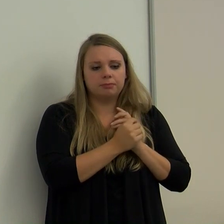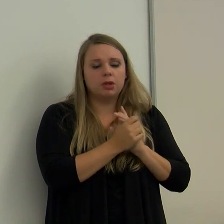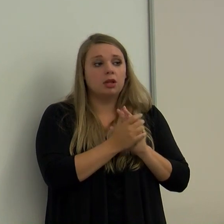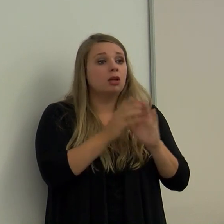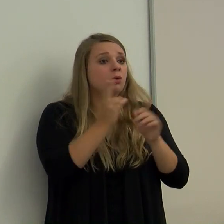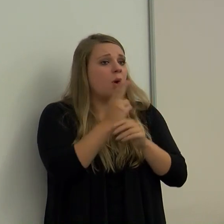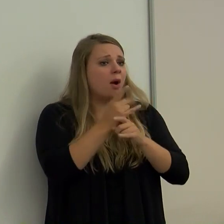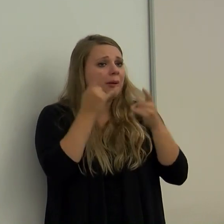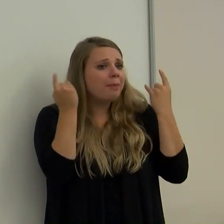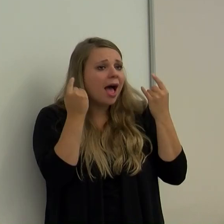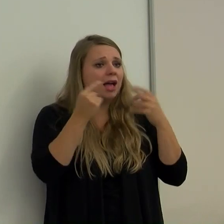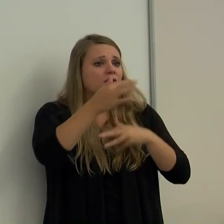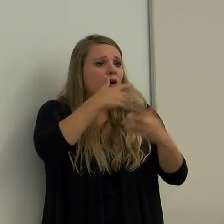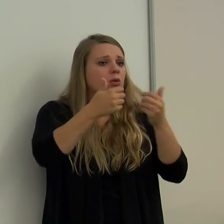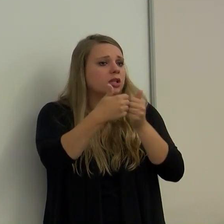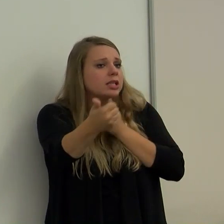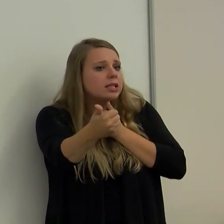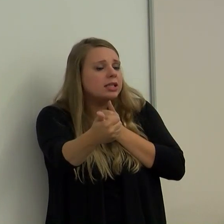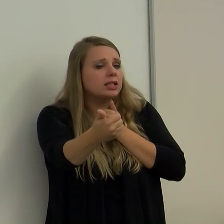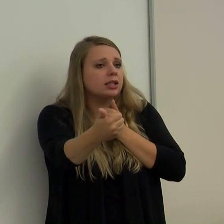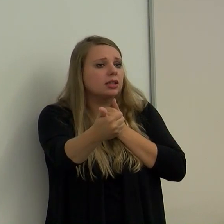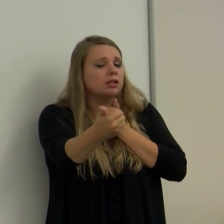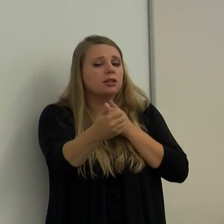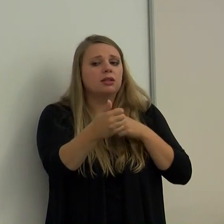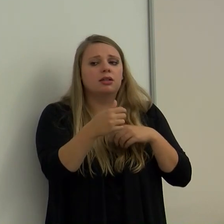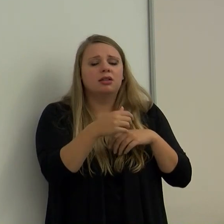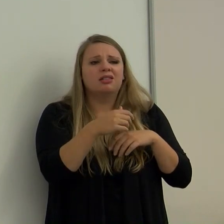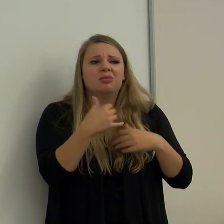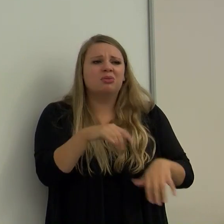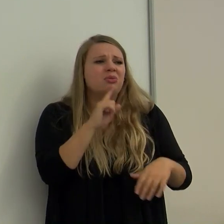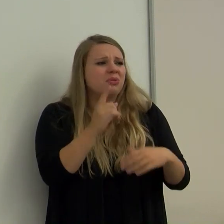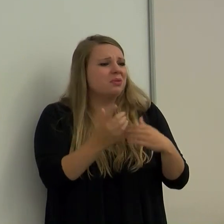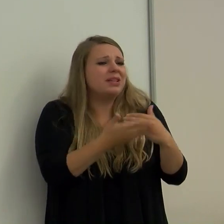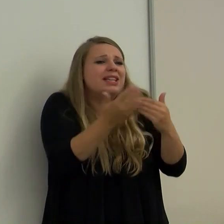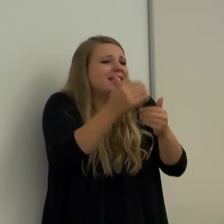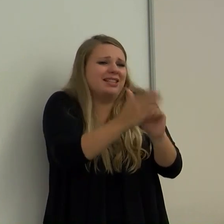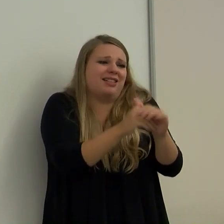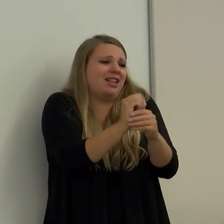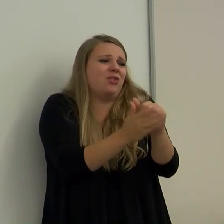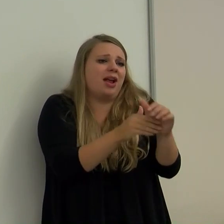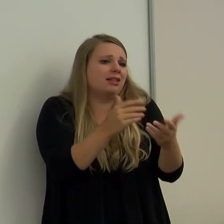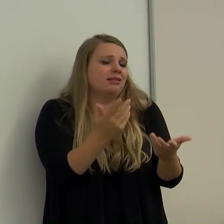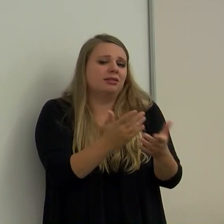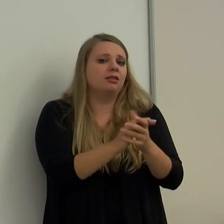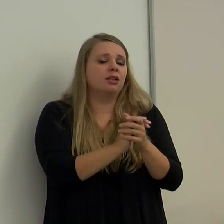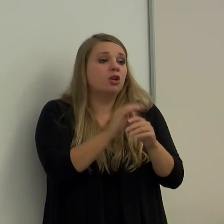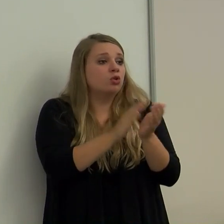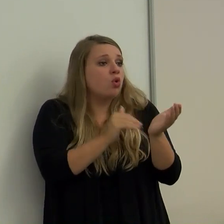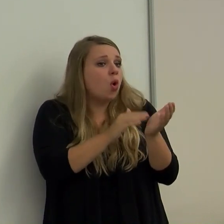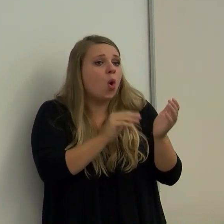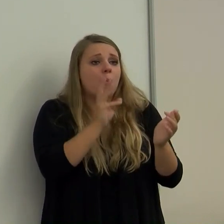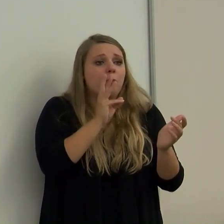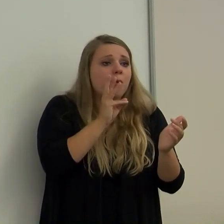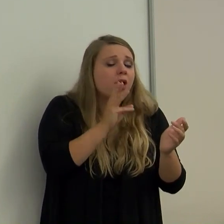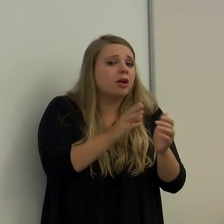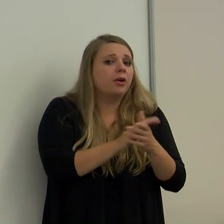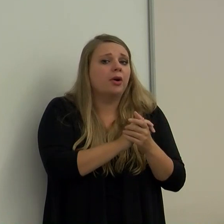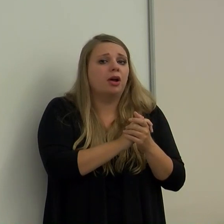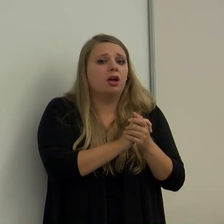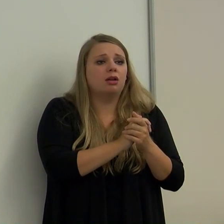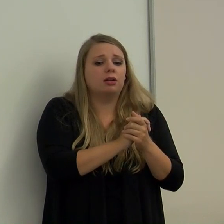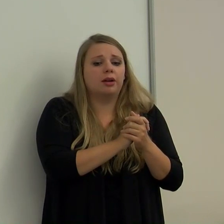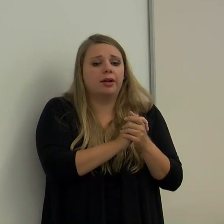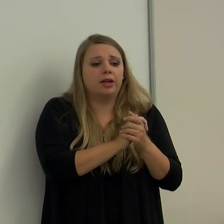wearing masks, social distancing, and, and it's so easy to clean your hands. Soap and water or